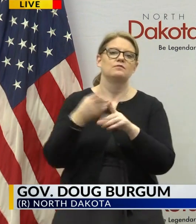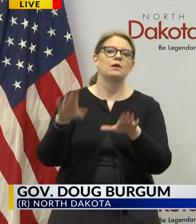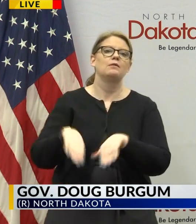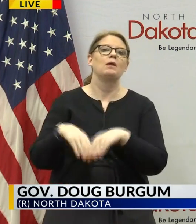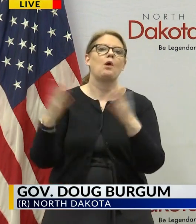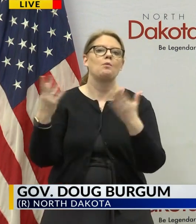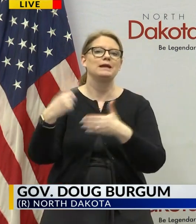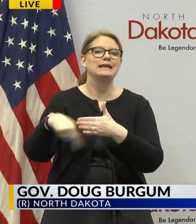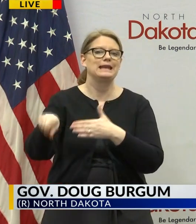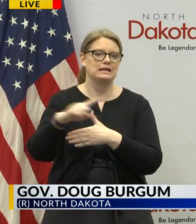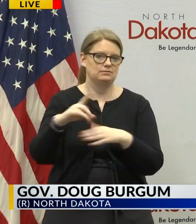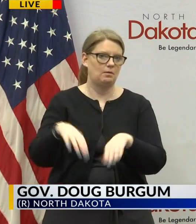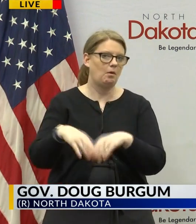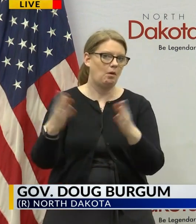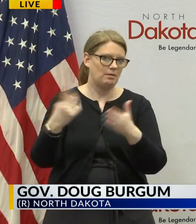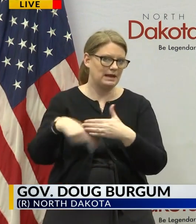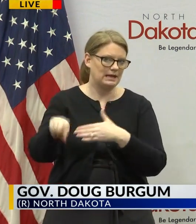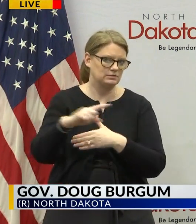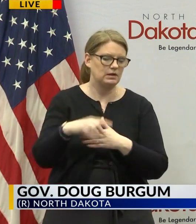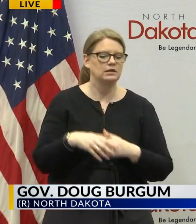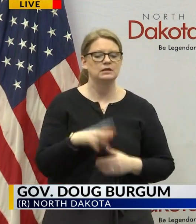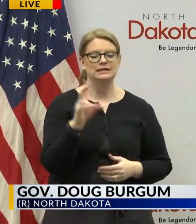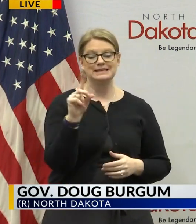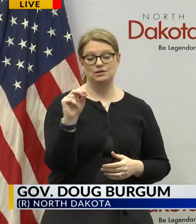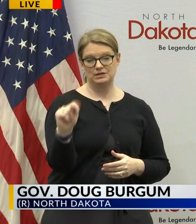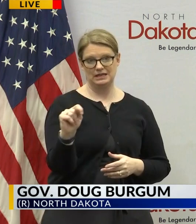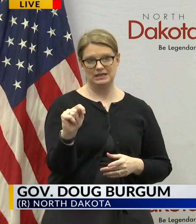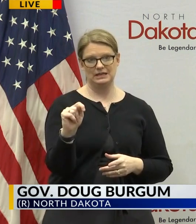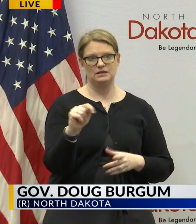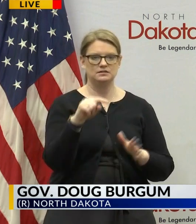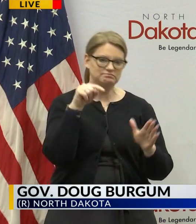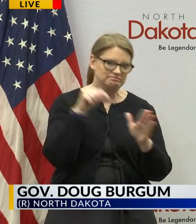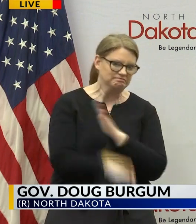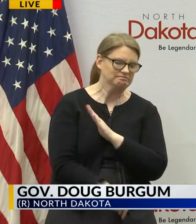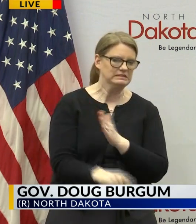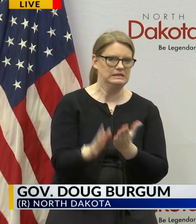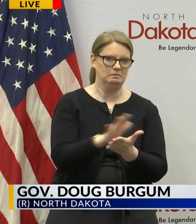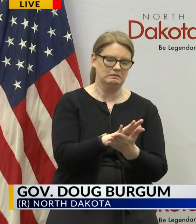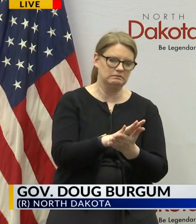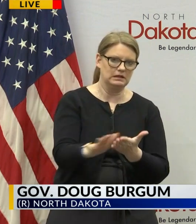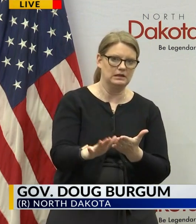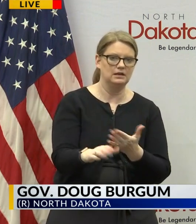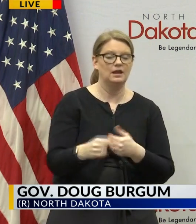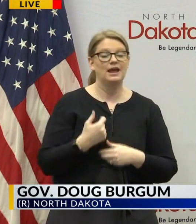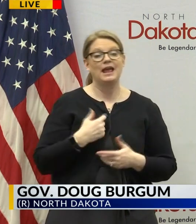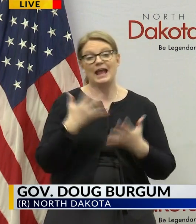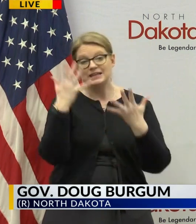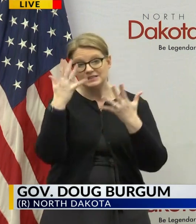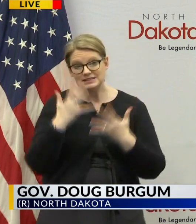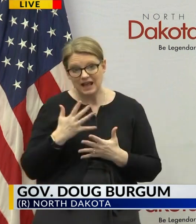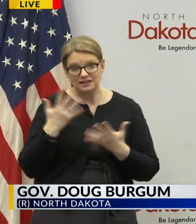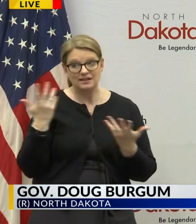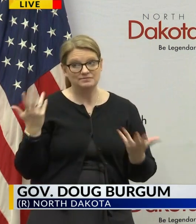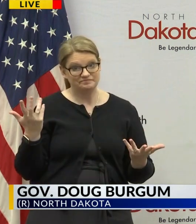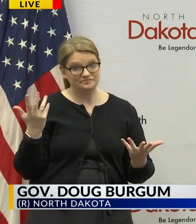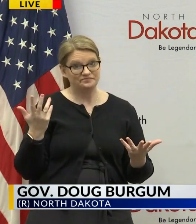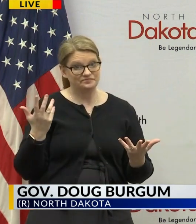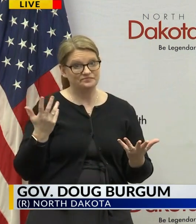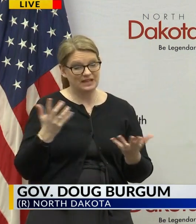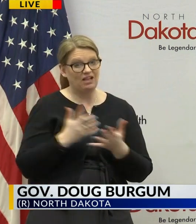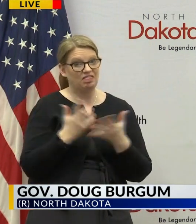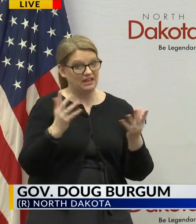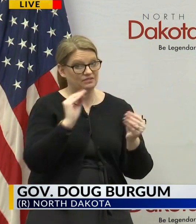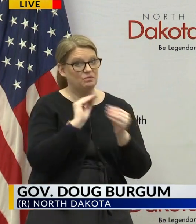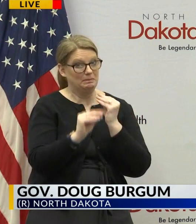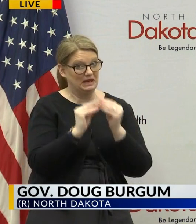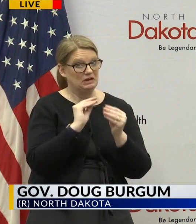next week the Department of Transportation is conducting deep cleaning and sadly we're also having to do a bunch of